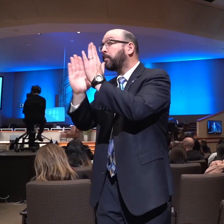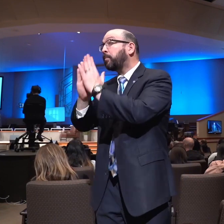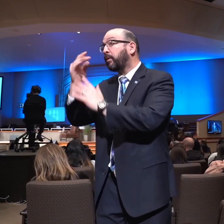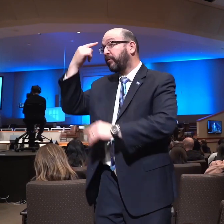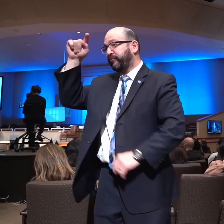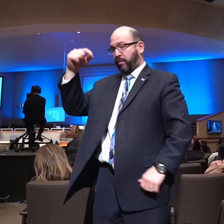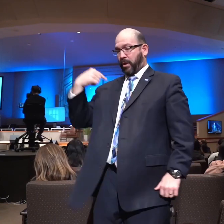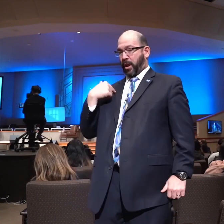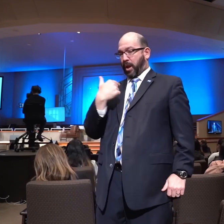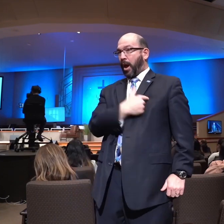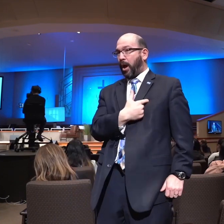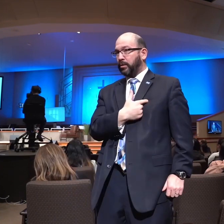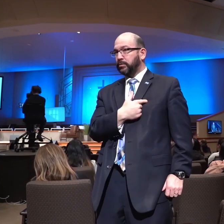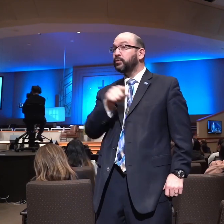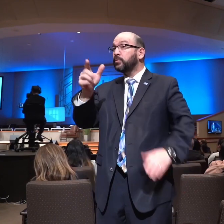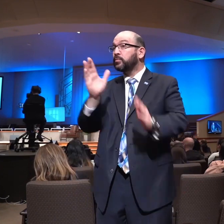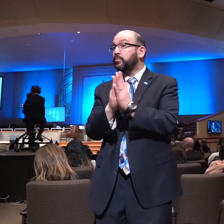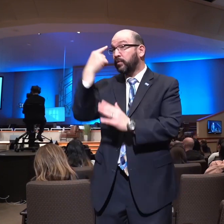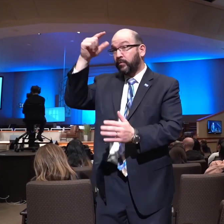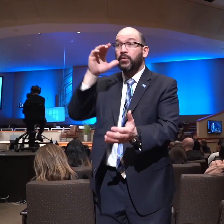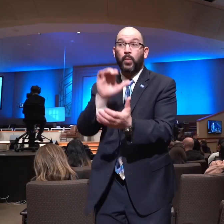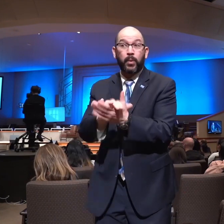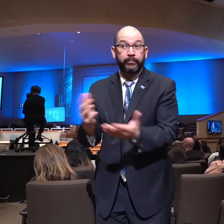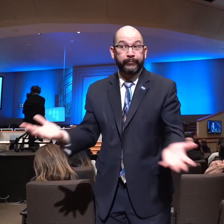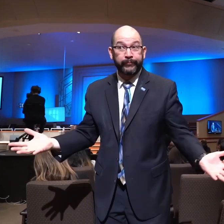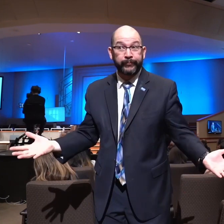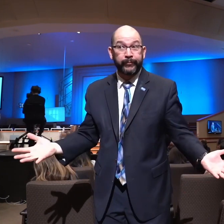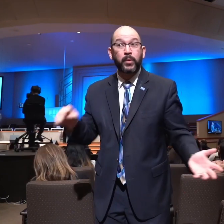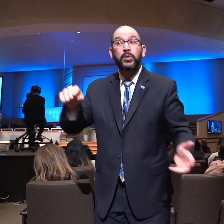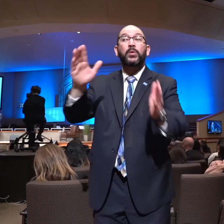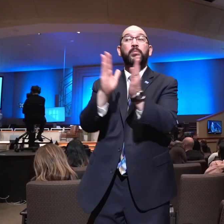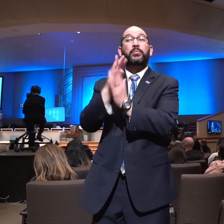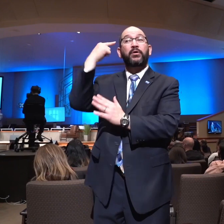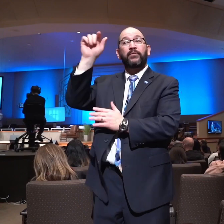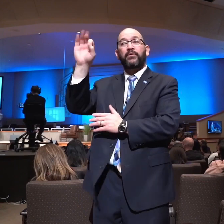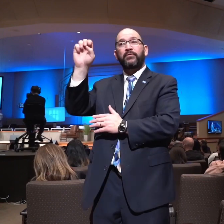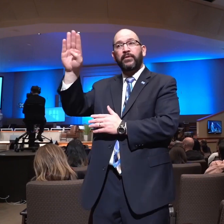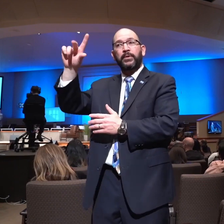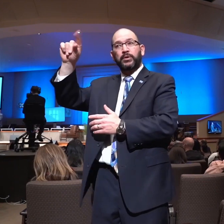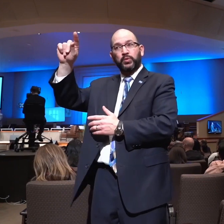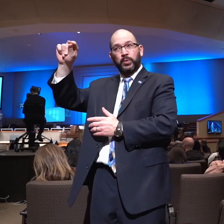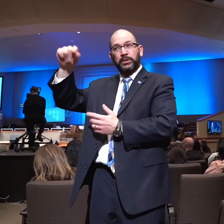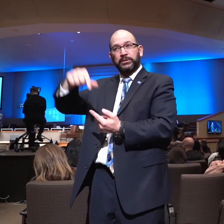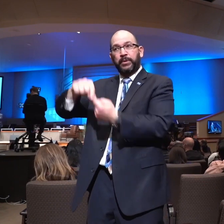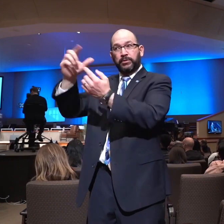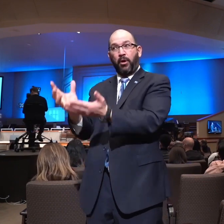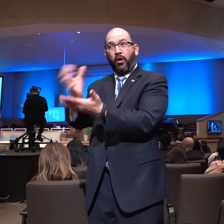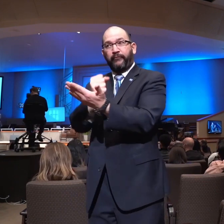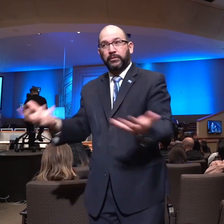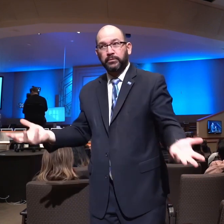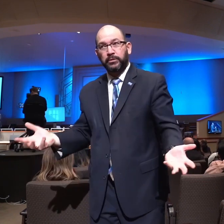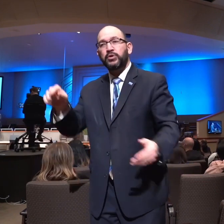Do you pray for your spouse? Are you praying for February 20th? Are we praying for our missionaries?